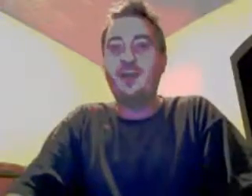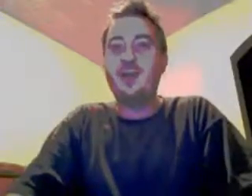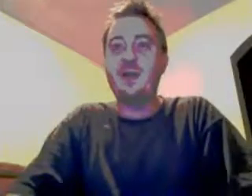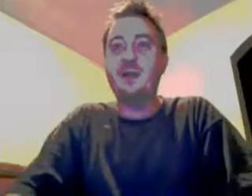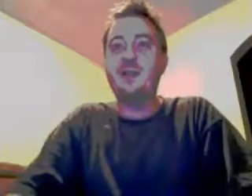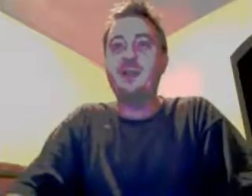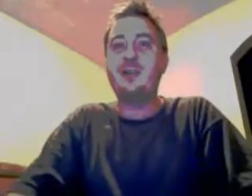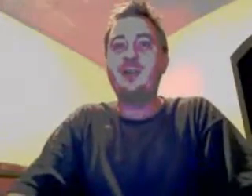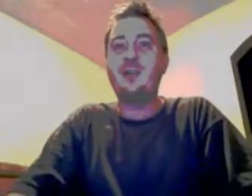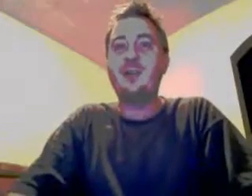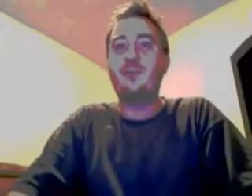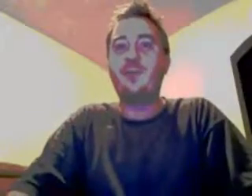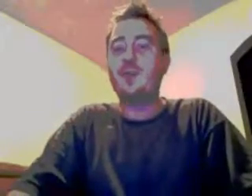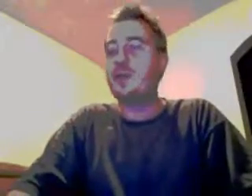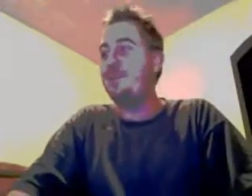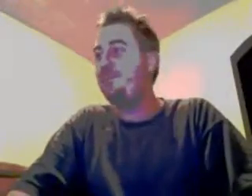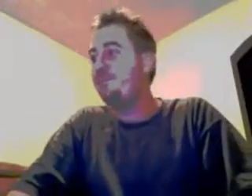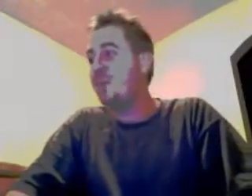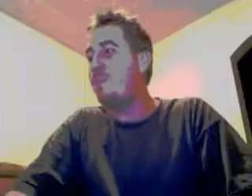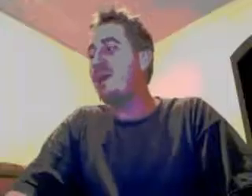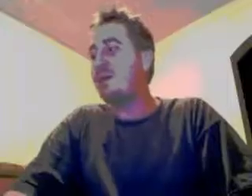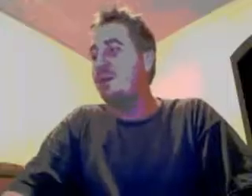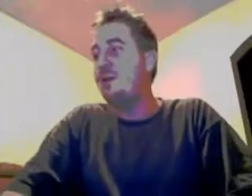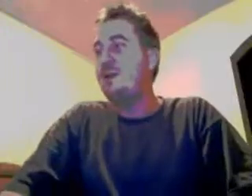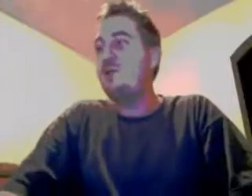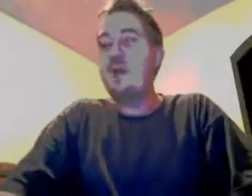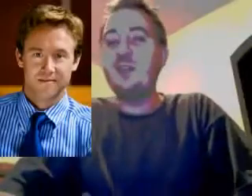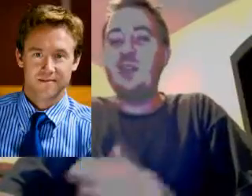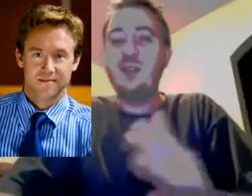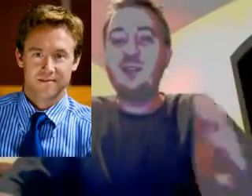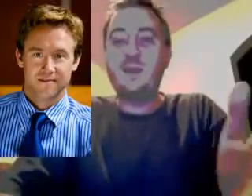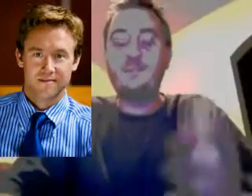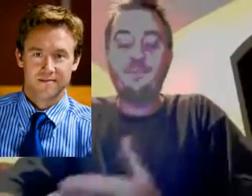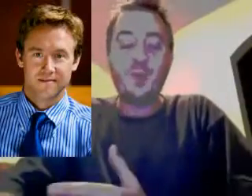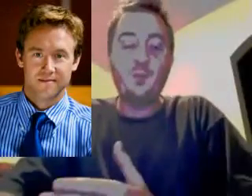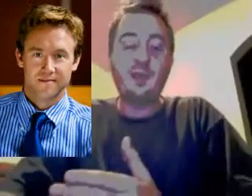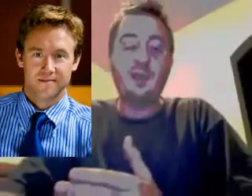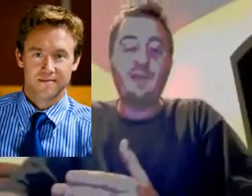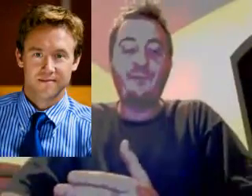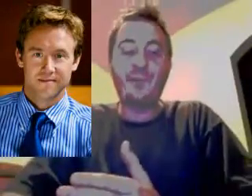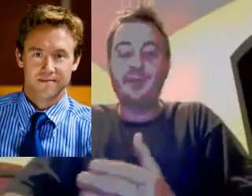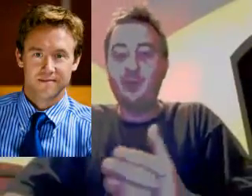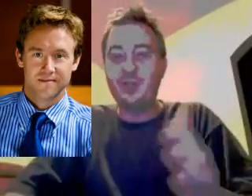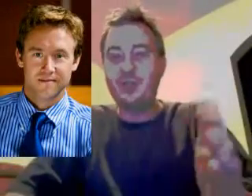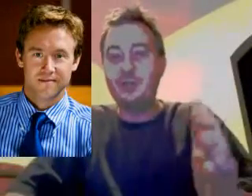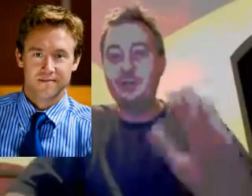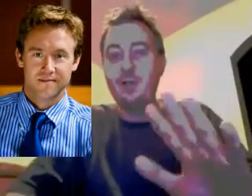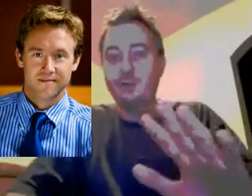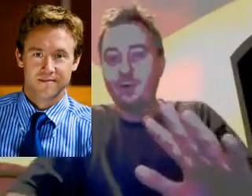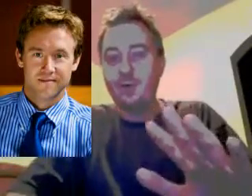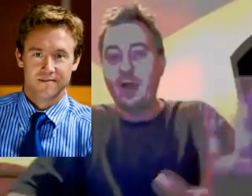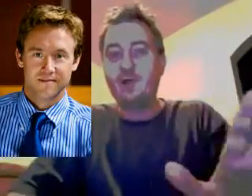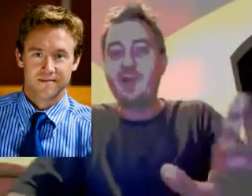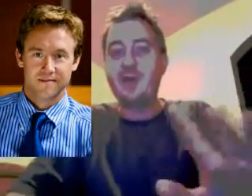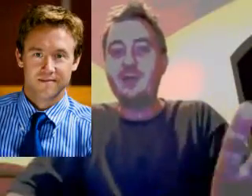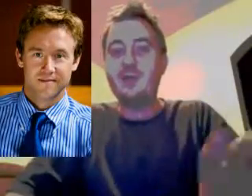that I'm thinking about Kerry Kennedy, I totally forgot about Mike. So Mike Johnston wants to have free tuition for everybody in